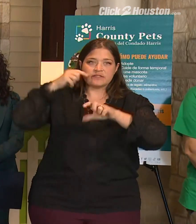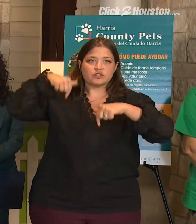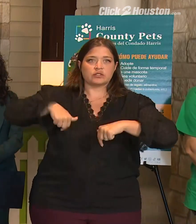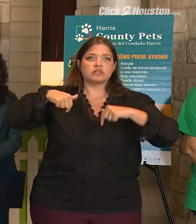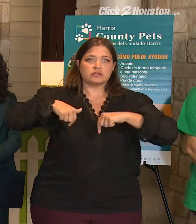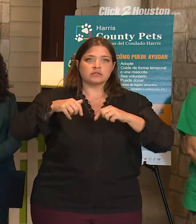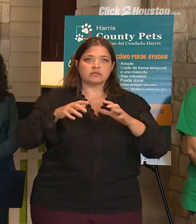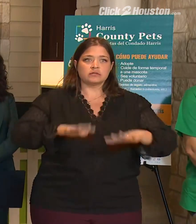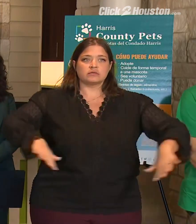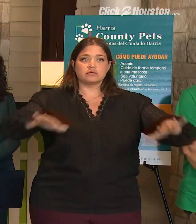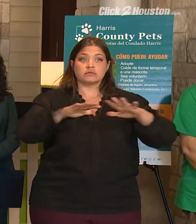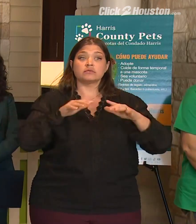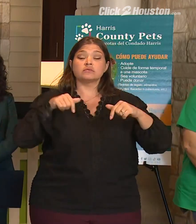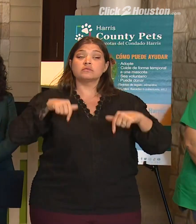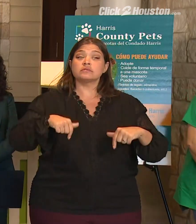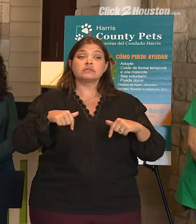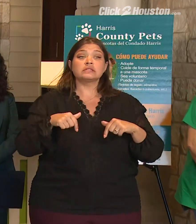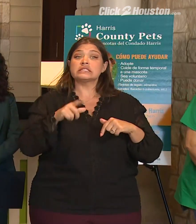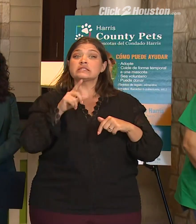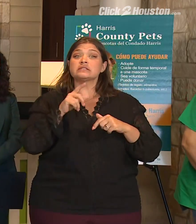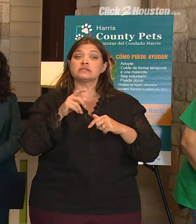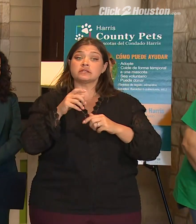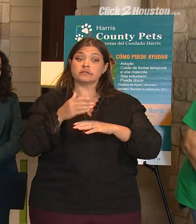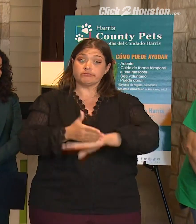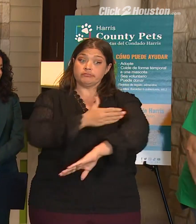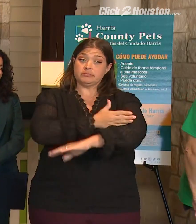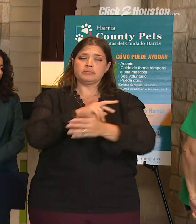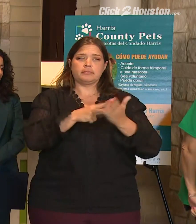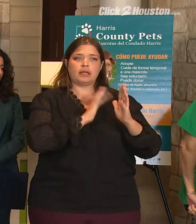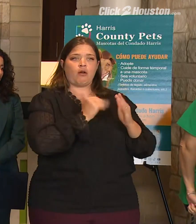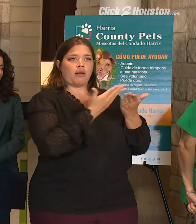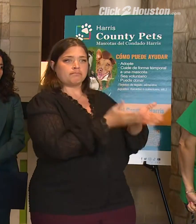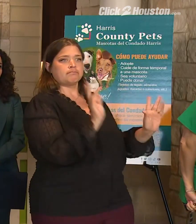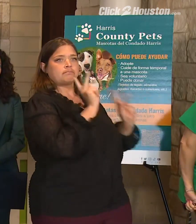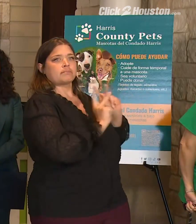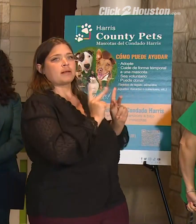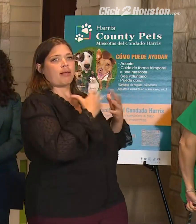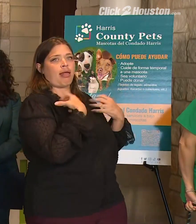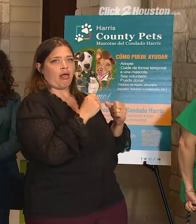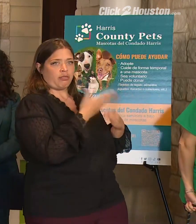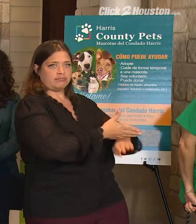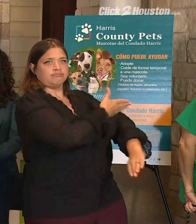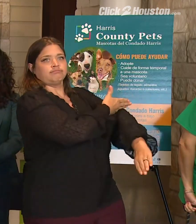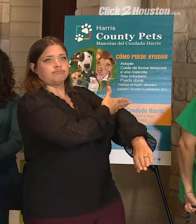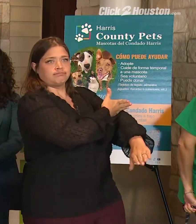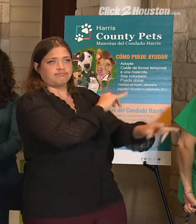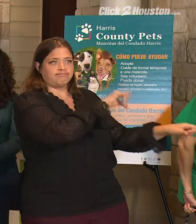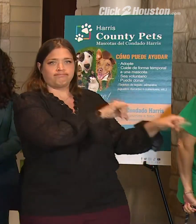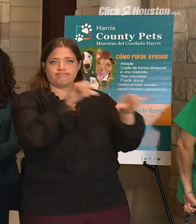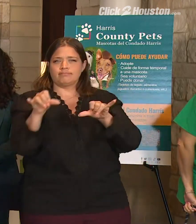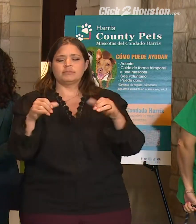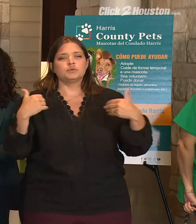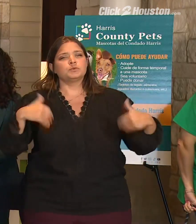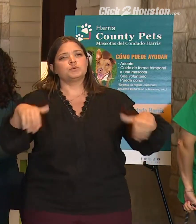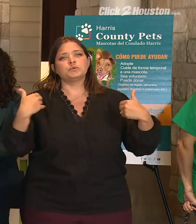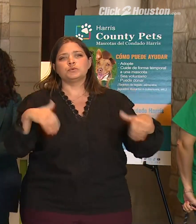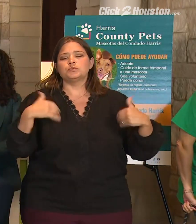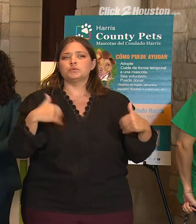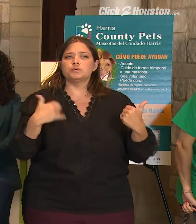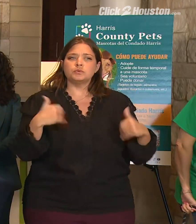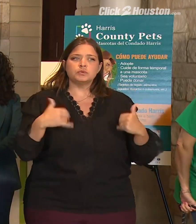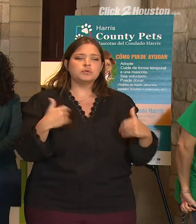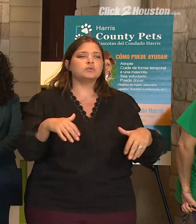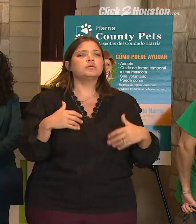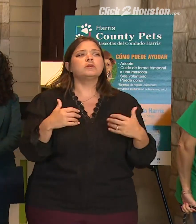to our public health. As Judge Hidalgo mentioned, there's so much at risk